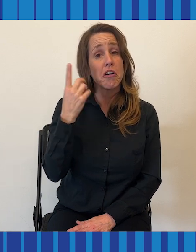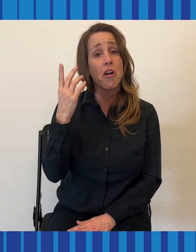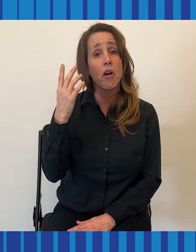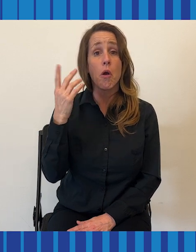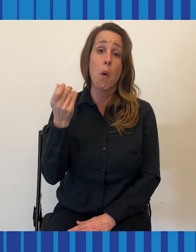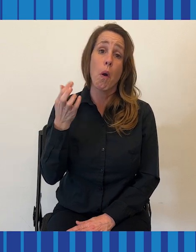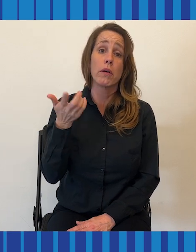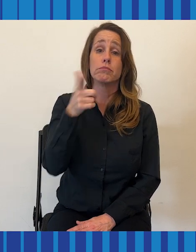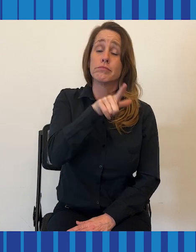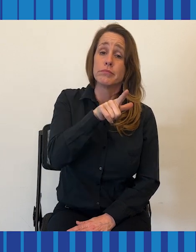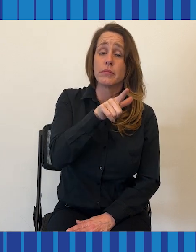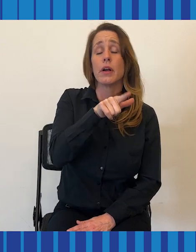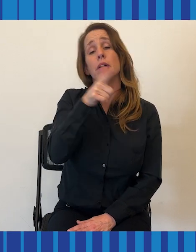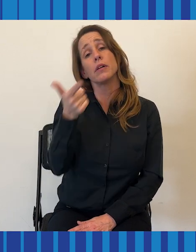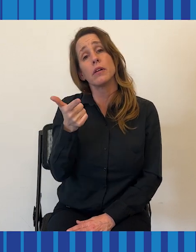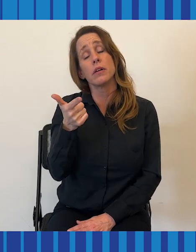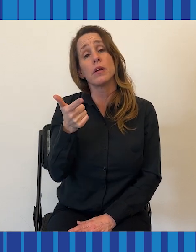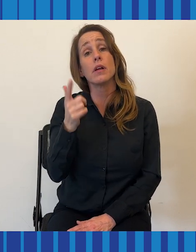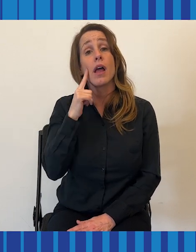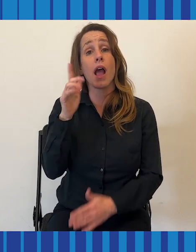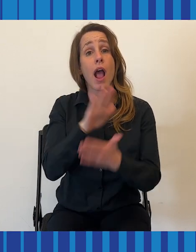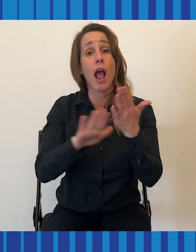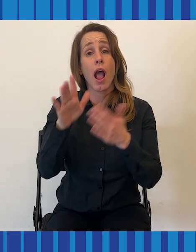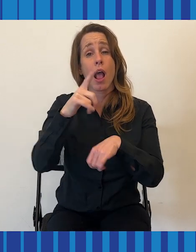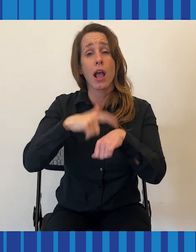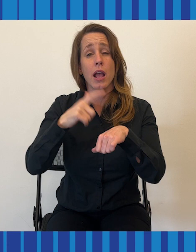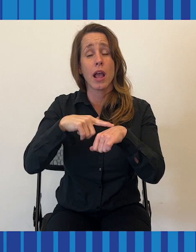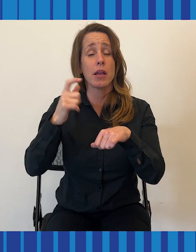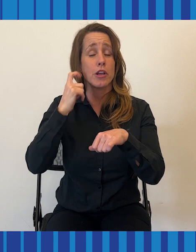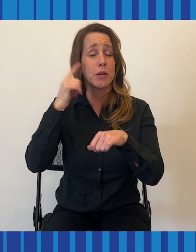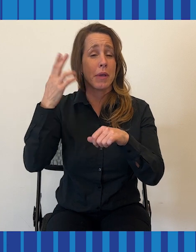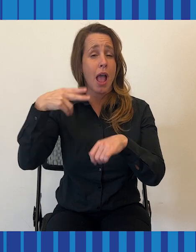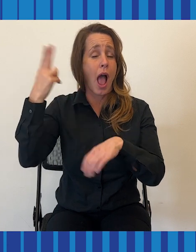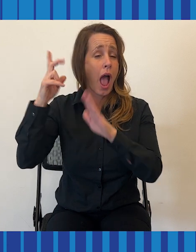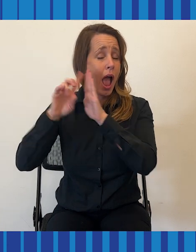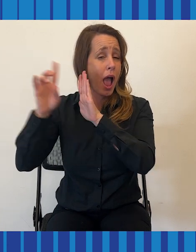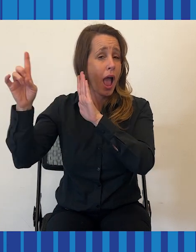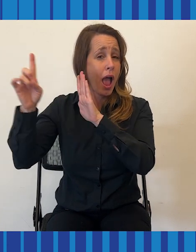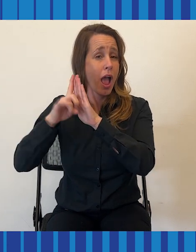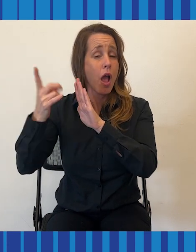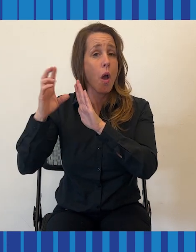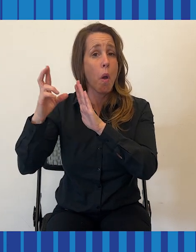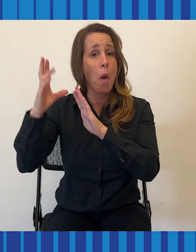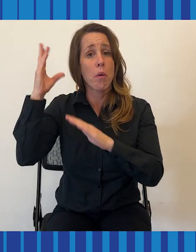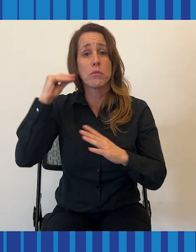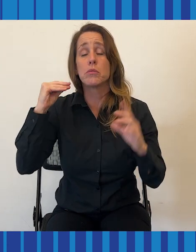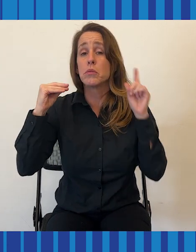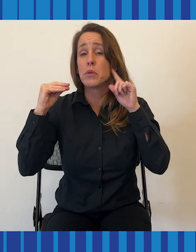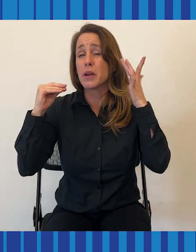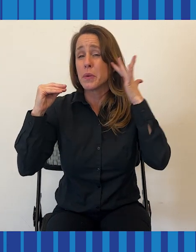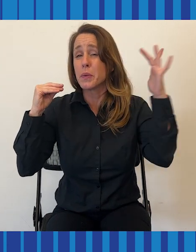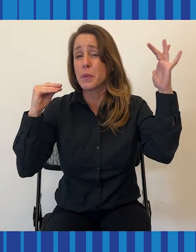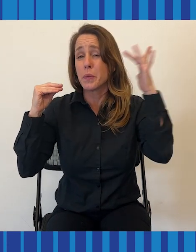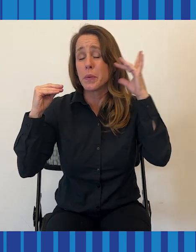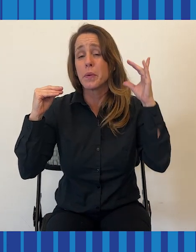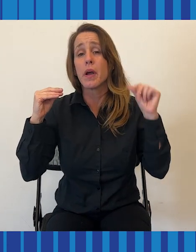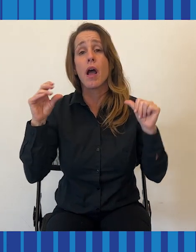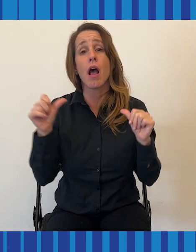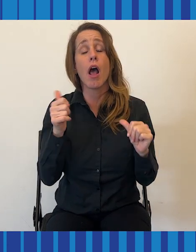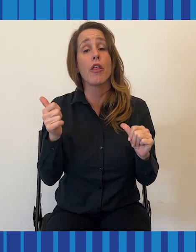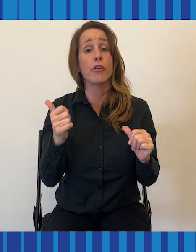and it would be higher-pitched or clearly discernible in one ear, but not the other. And I kind of just